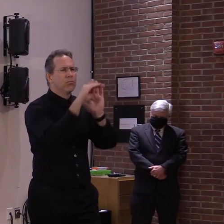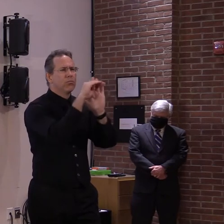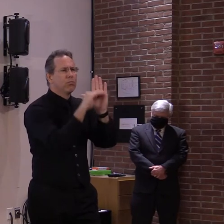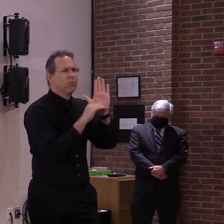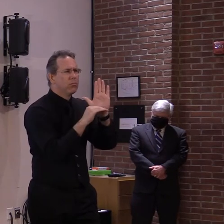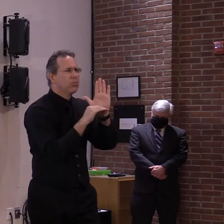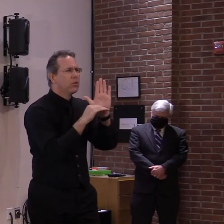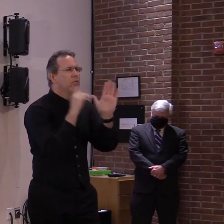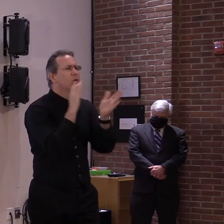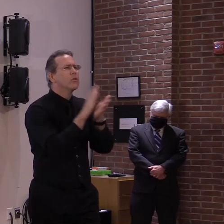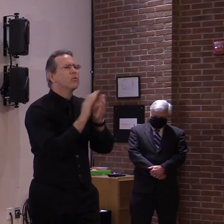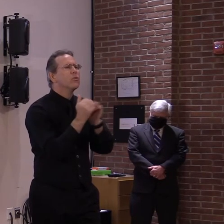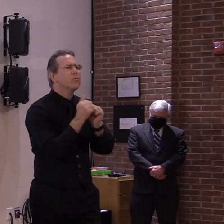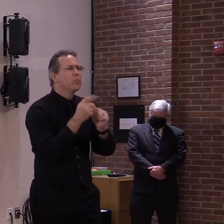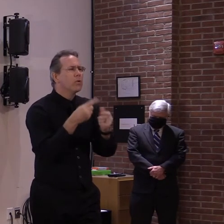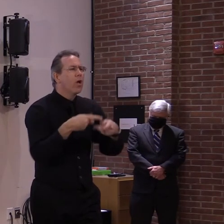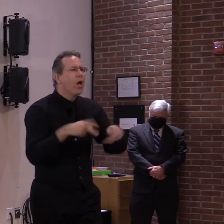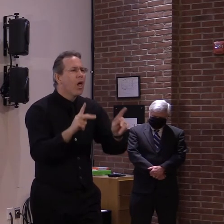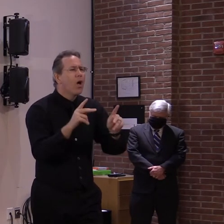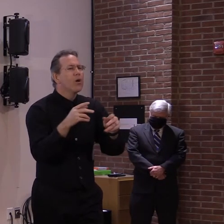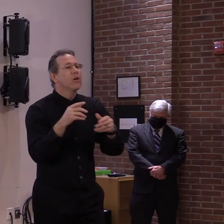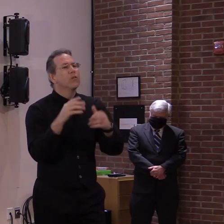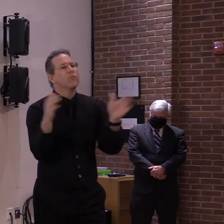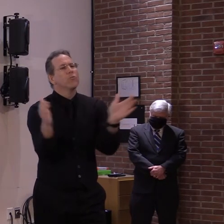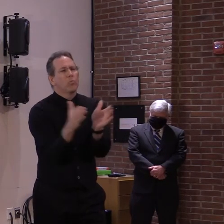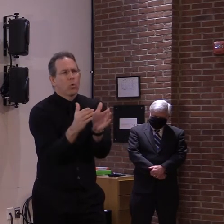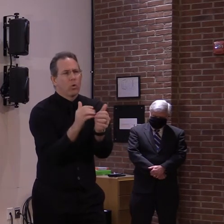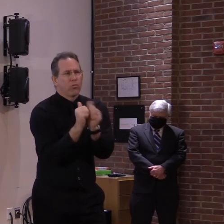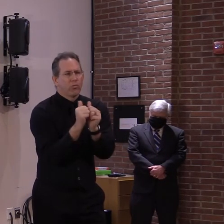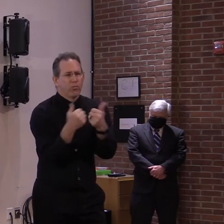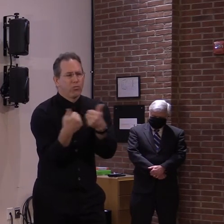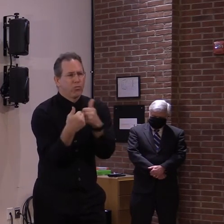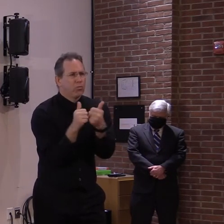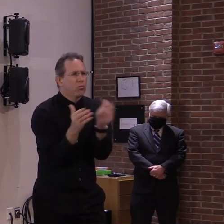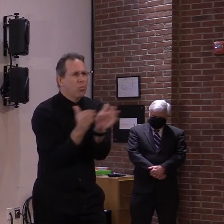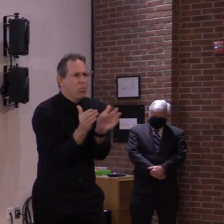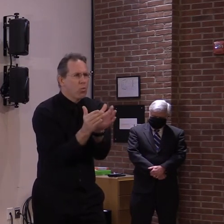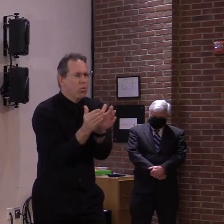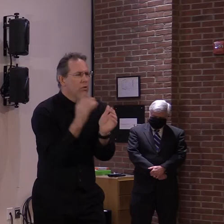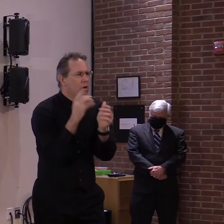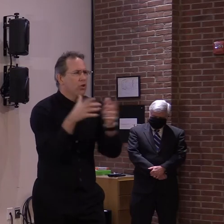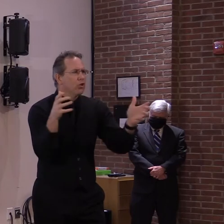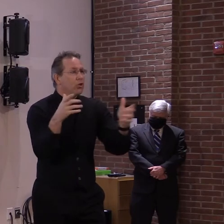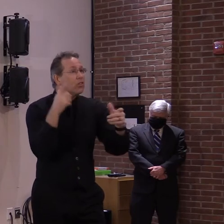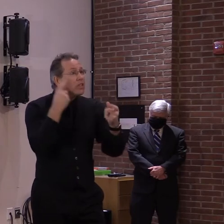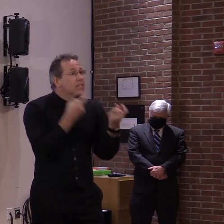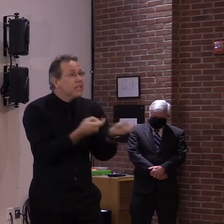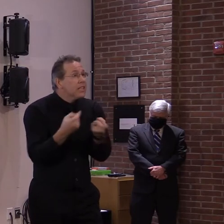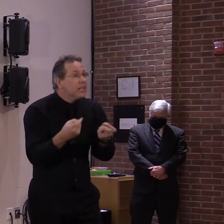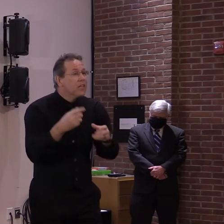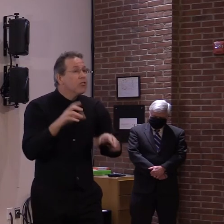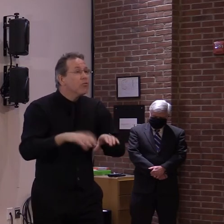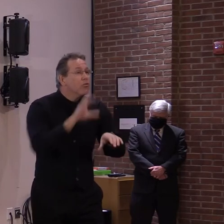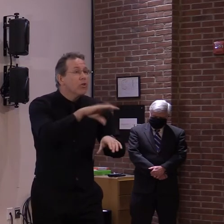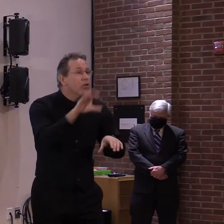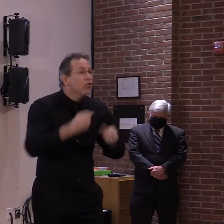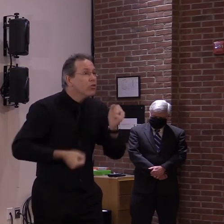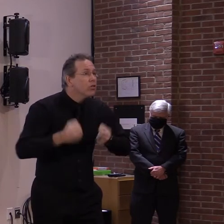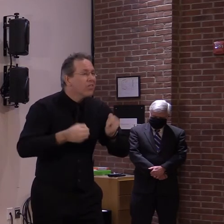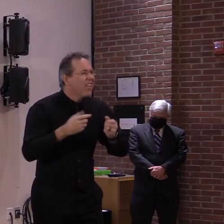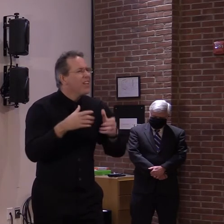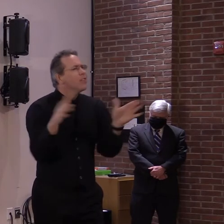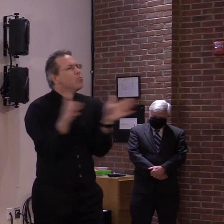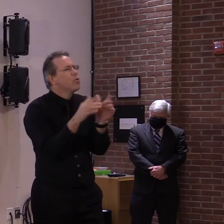outdoor sports. Nordic skiing, downhill skiing, or, yeah, downhill skiing and snowboarding. Uh, school-based hockey